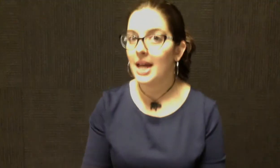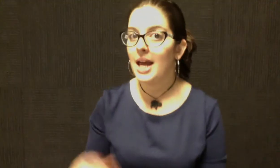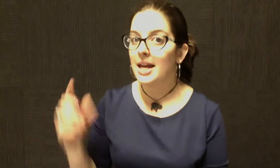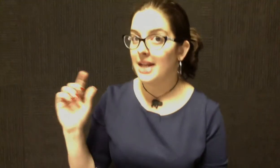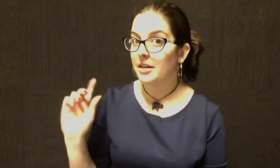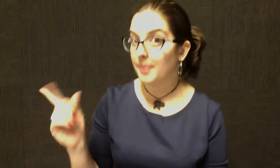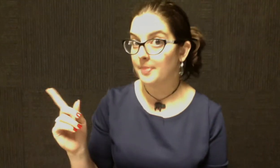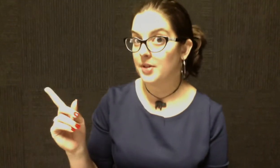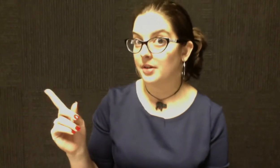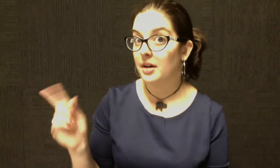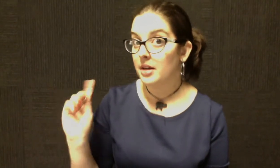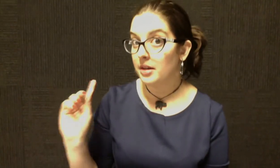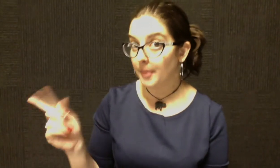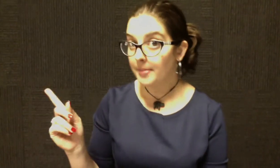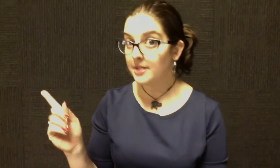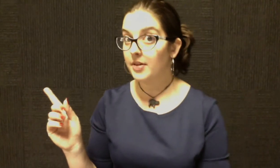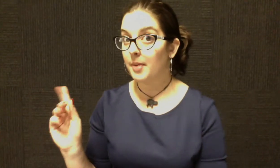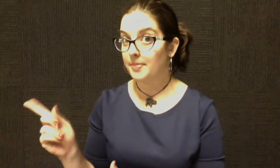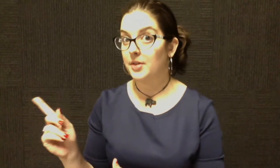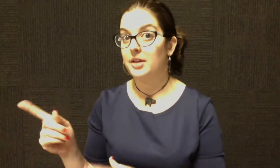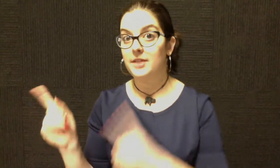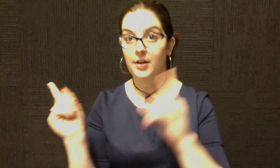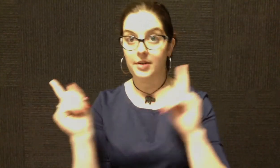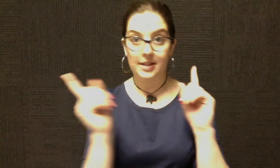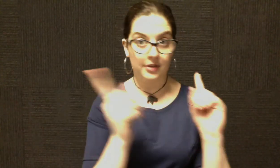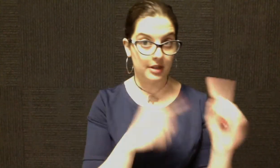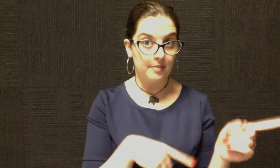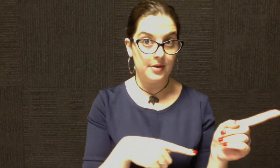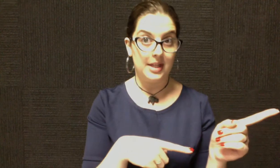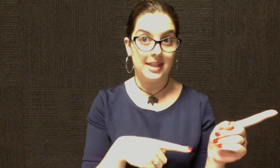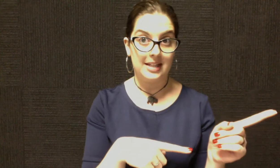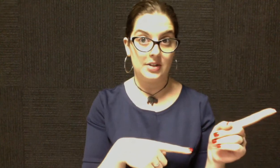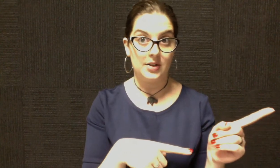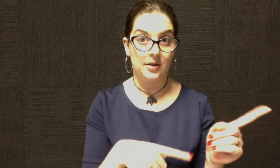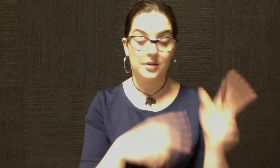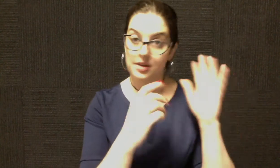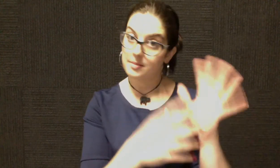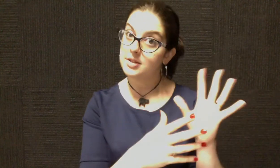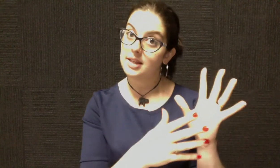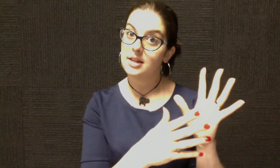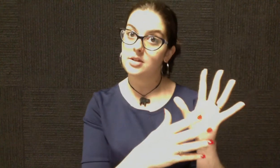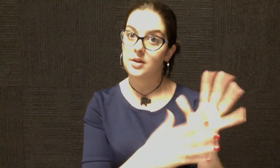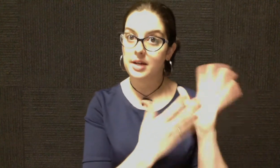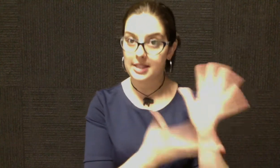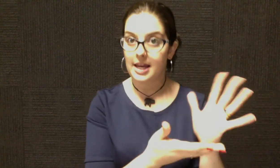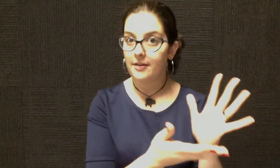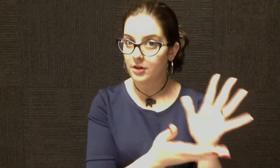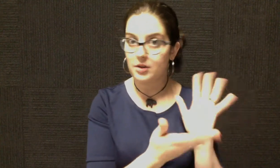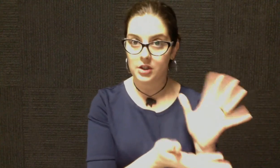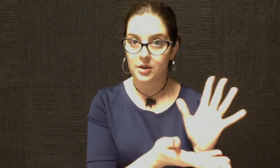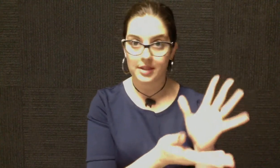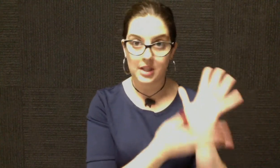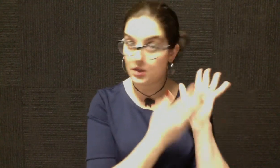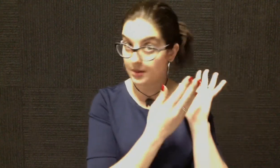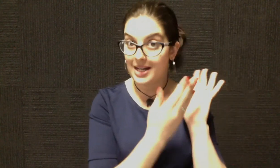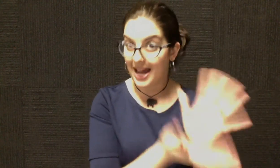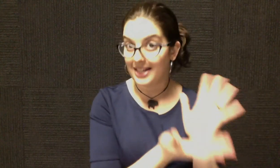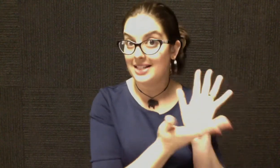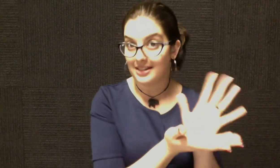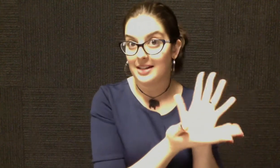Now the pop song. The purpose of the pop song is very different to the music theatre song. So the music theatre song is there for you to show us that you can act and sing at the